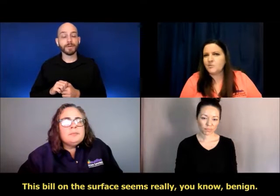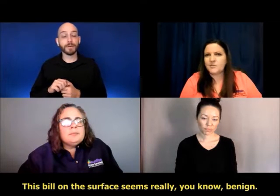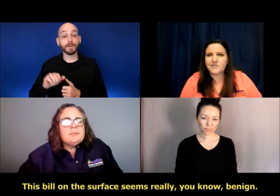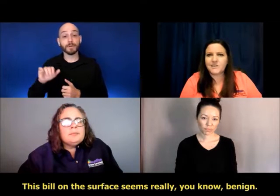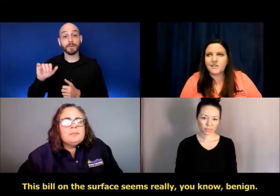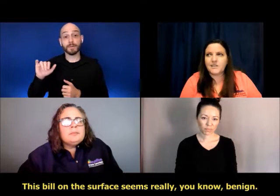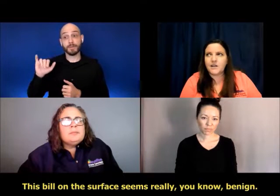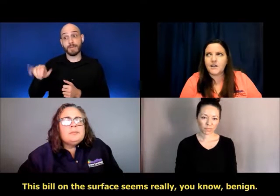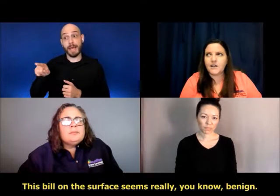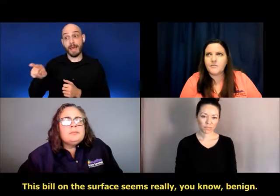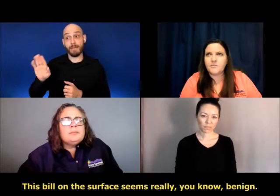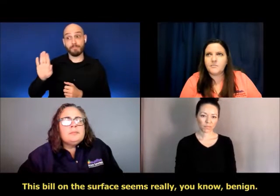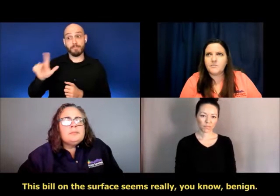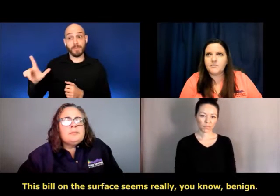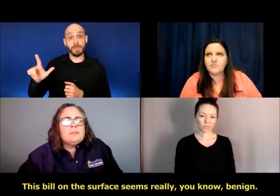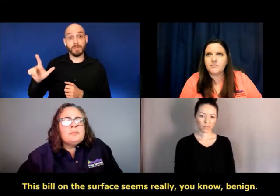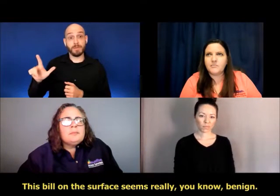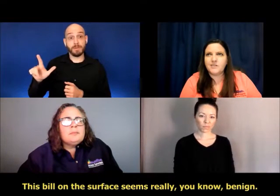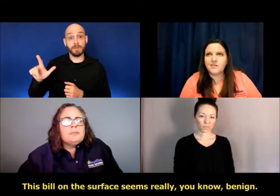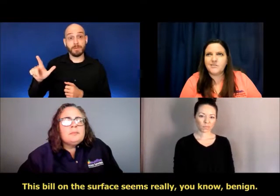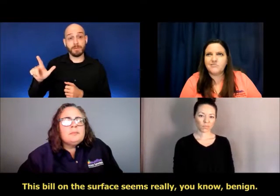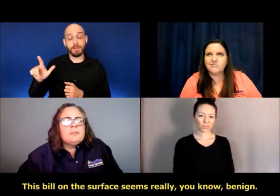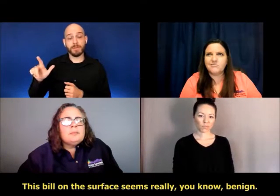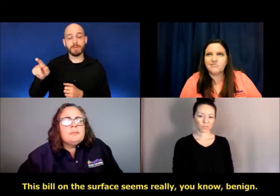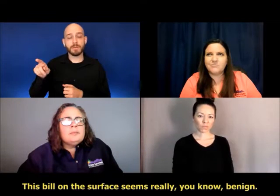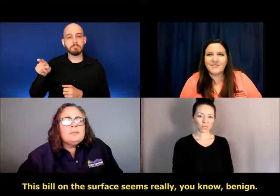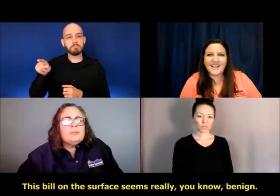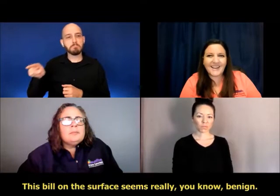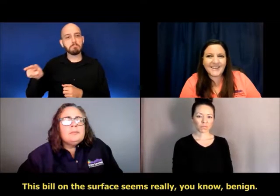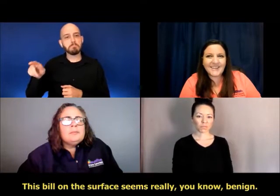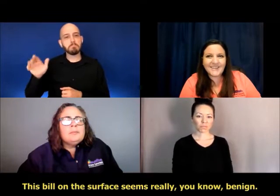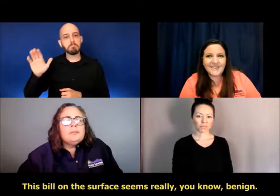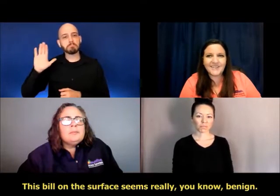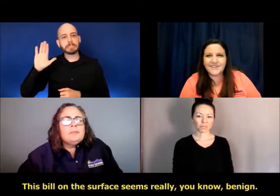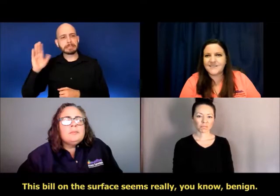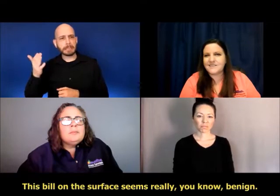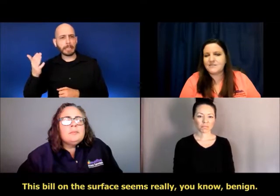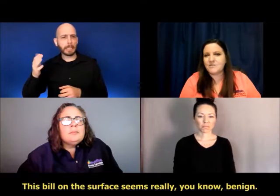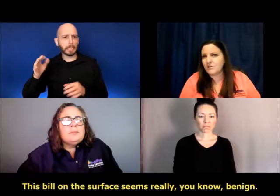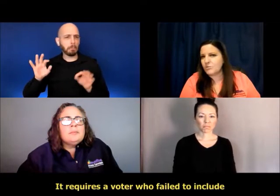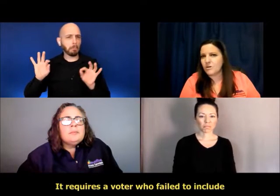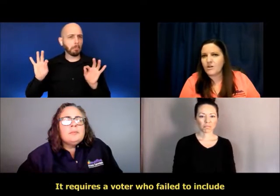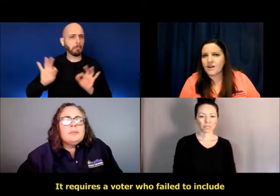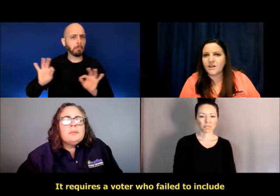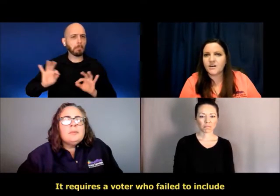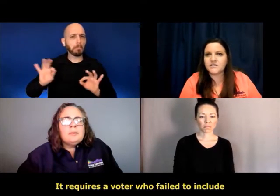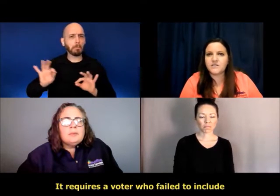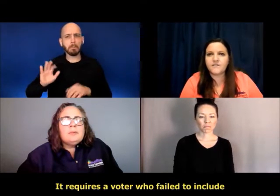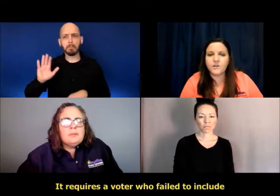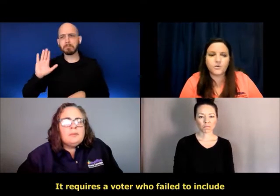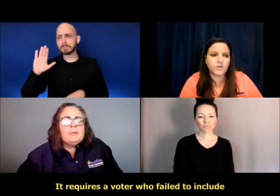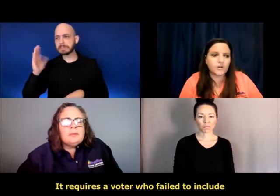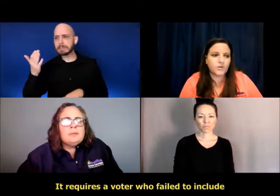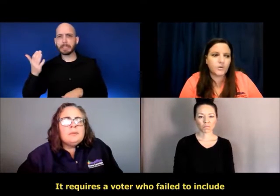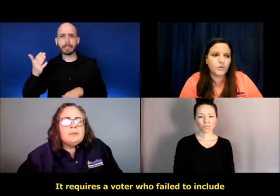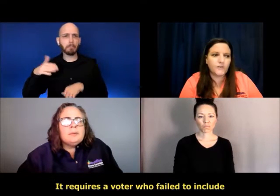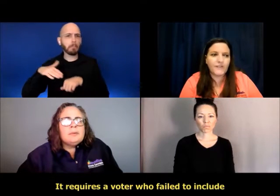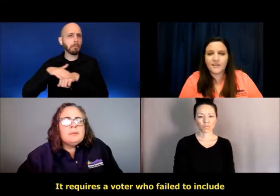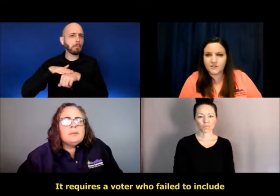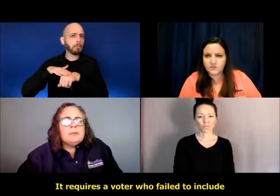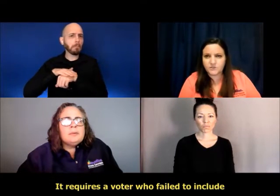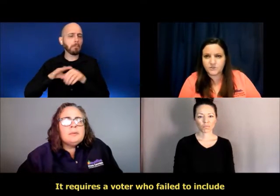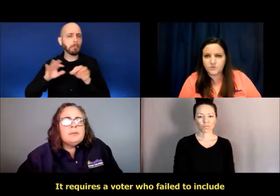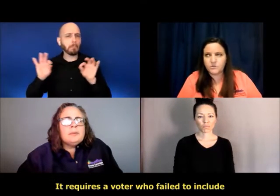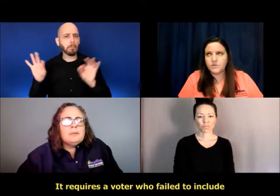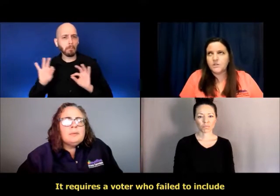seems really, um, you know, benign. It's, it requires a voter who